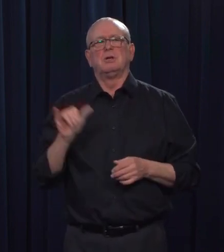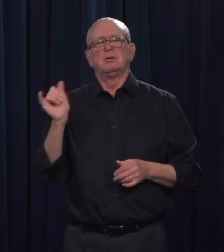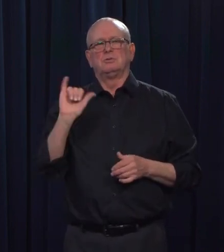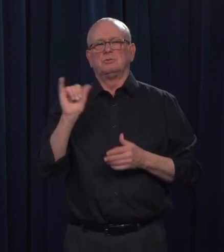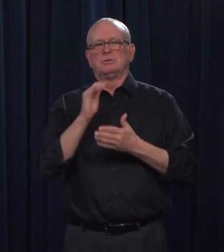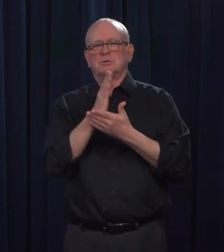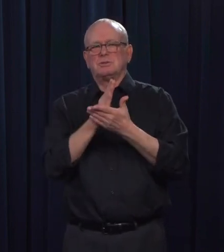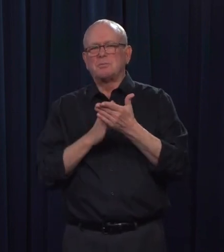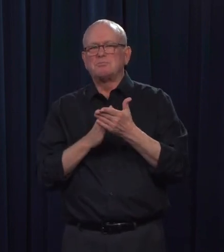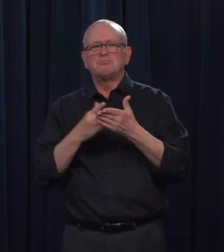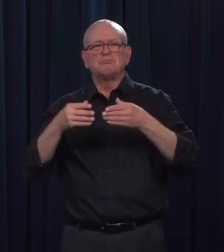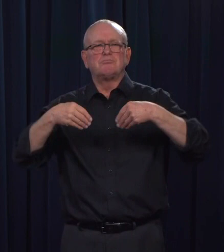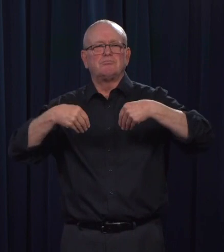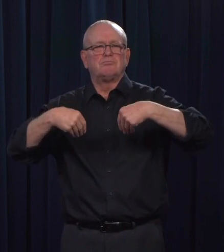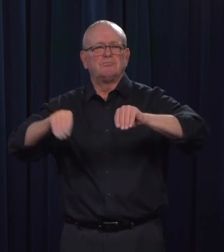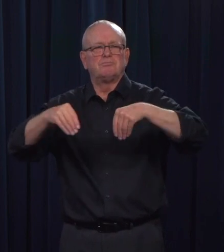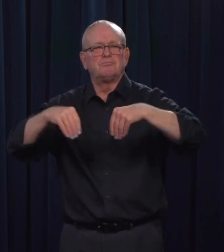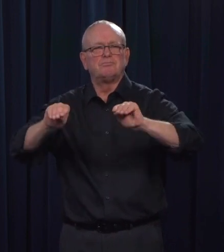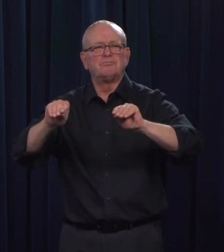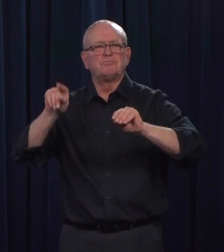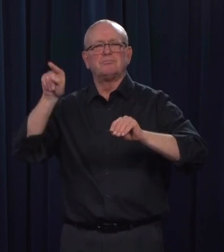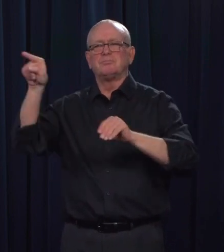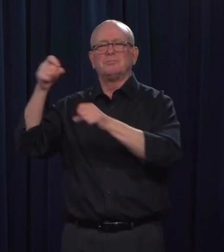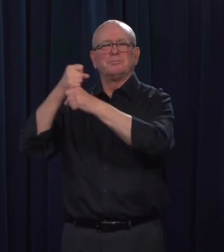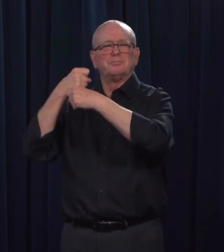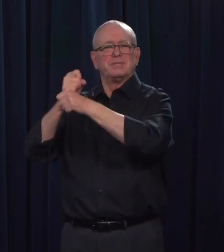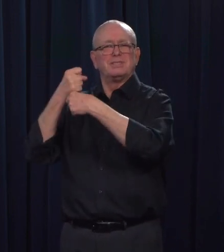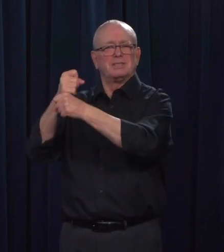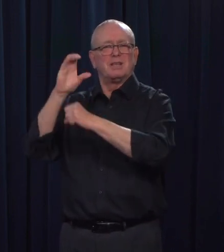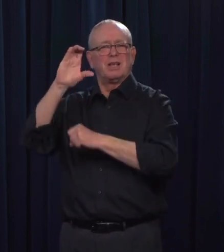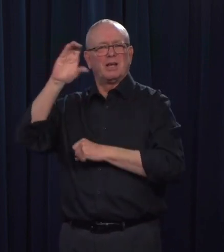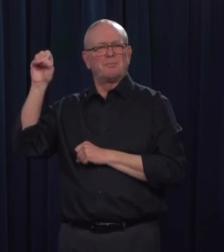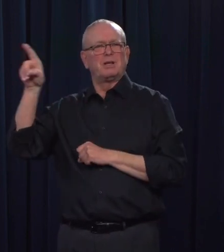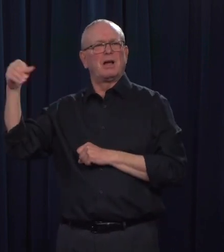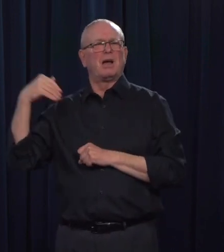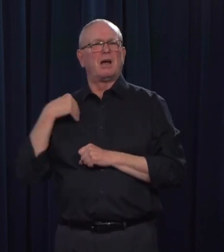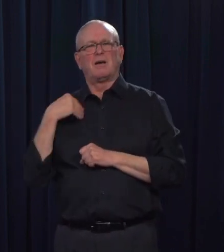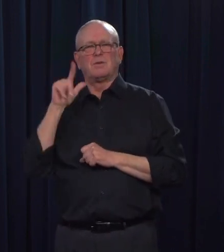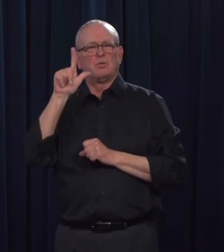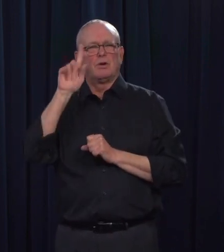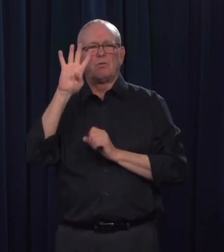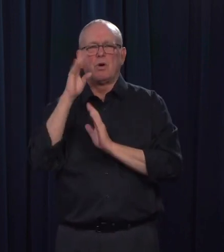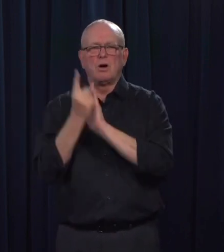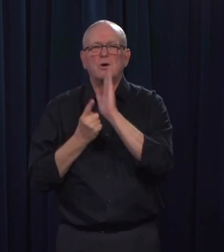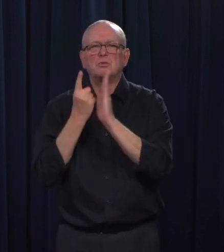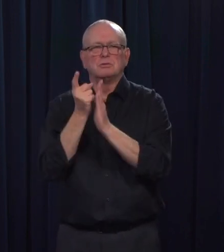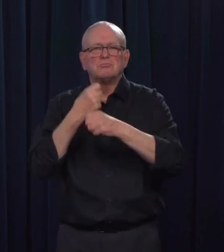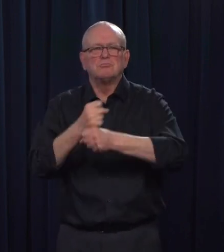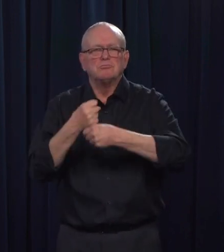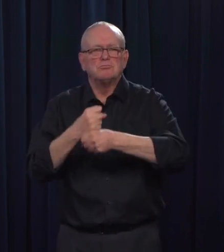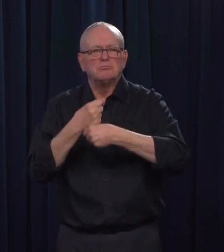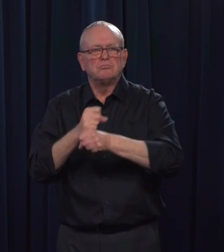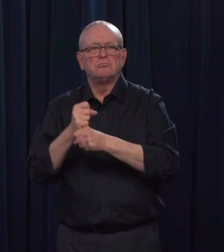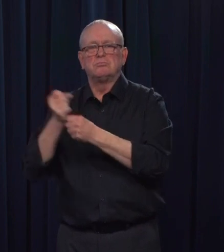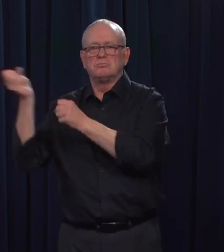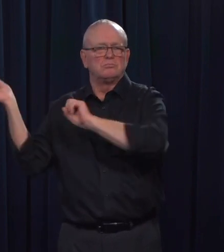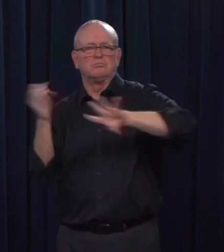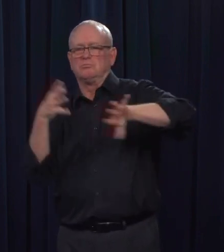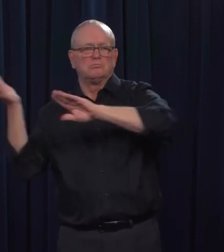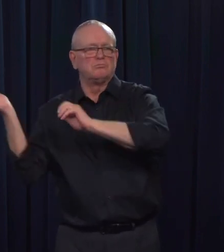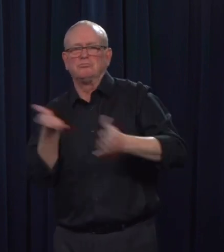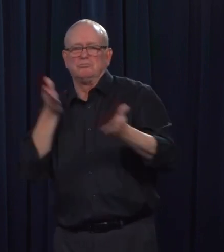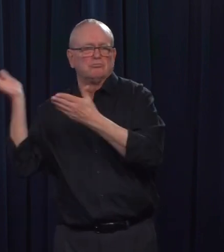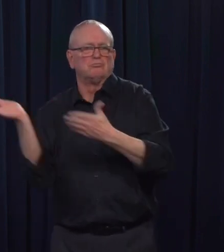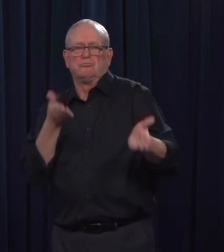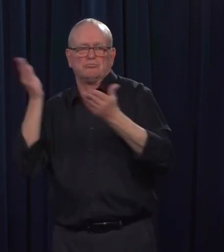24-7. The main priority for this sector and our food supply sector is to keep their workers healthy and to